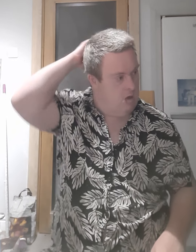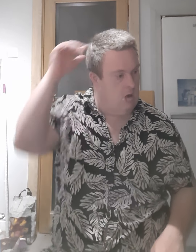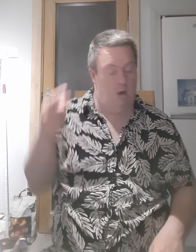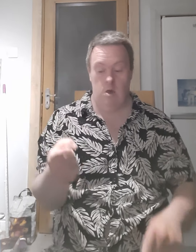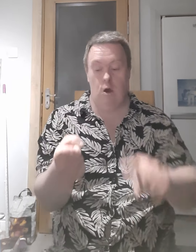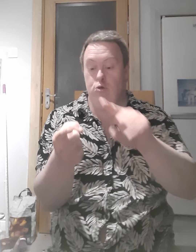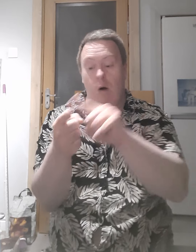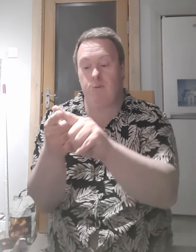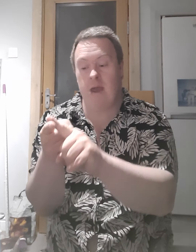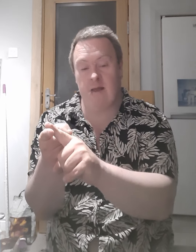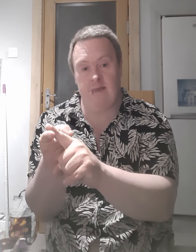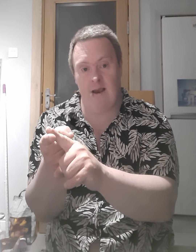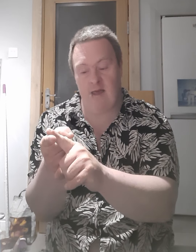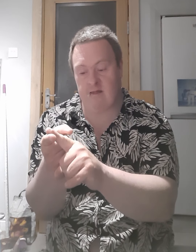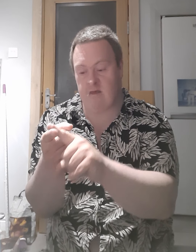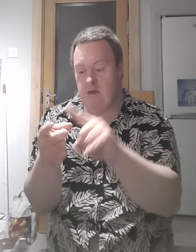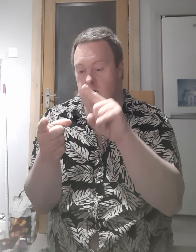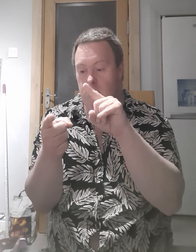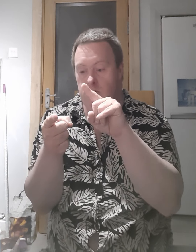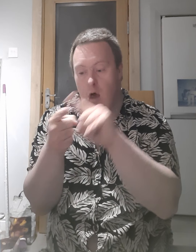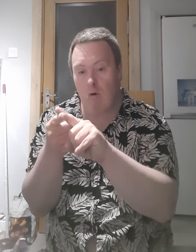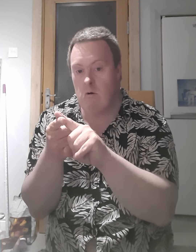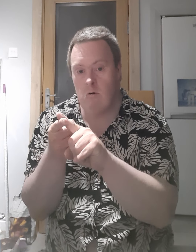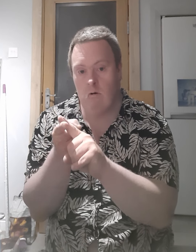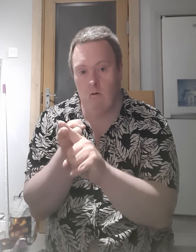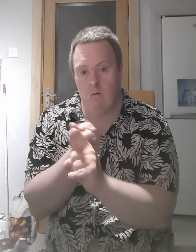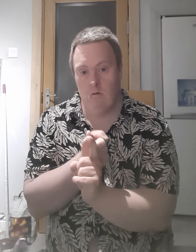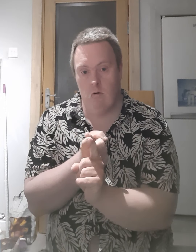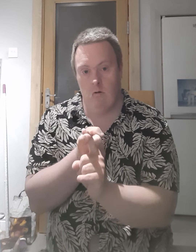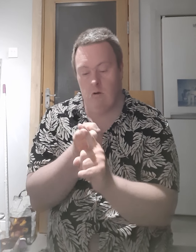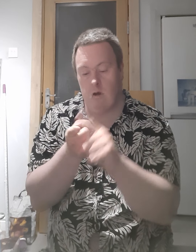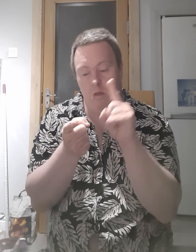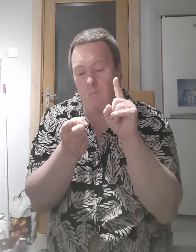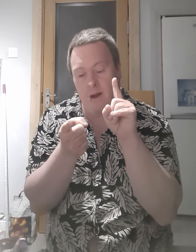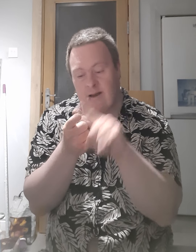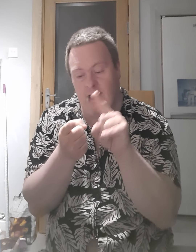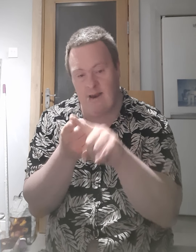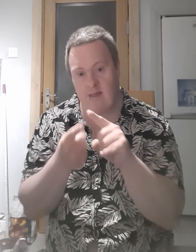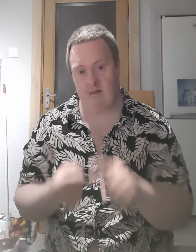you're not breaking the lessons so no you're not breaking that lessons